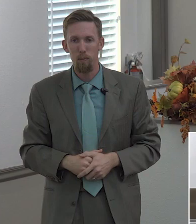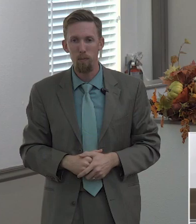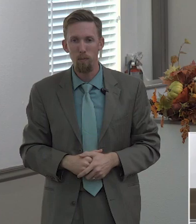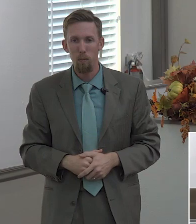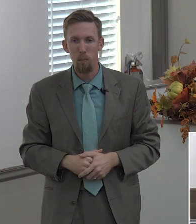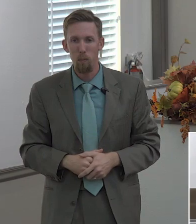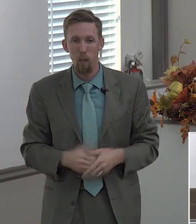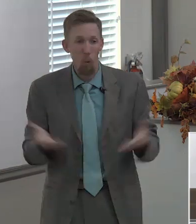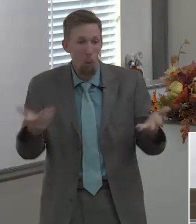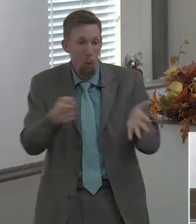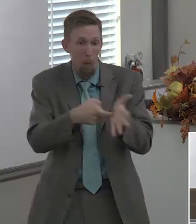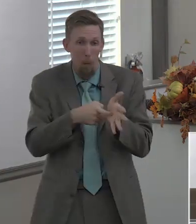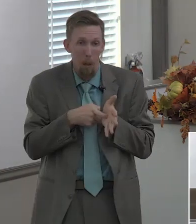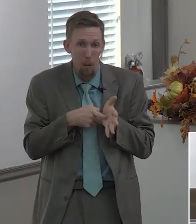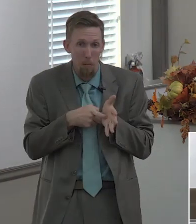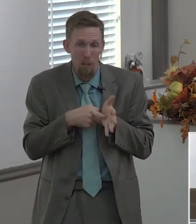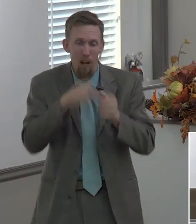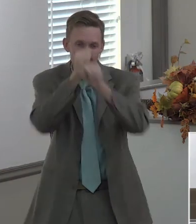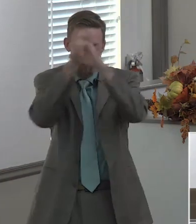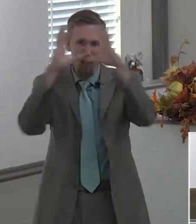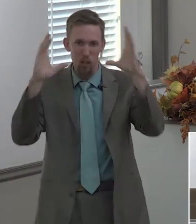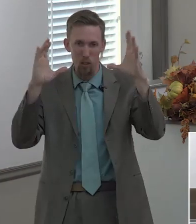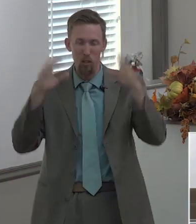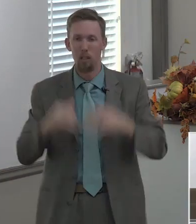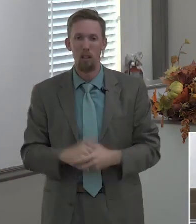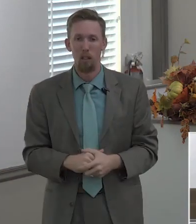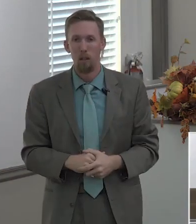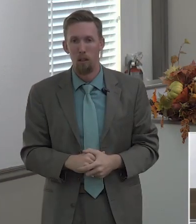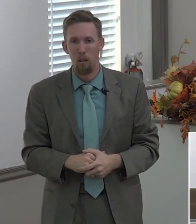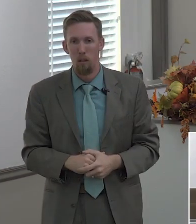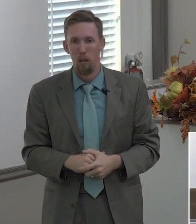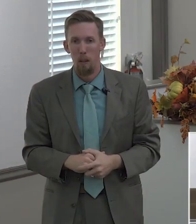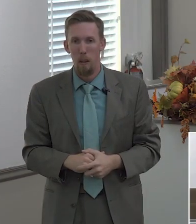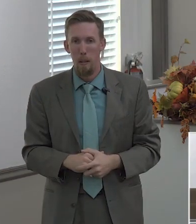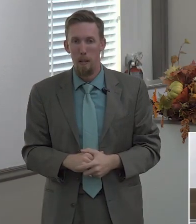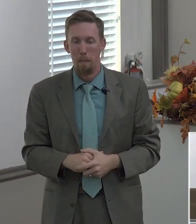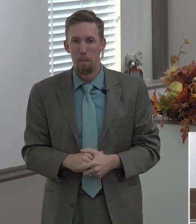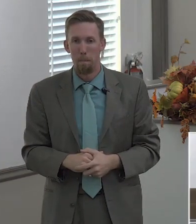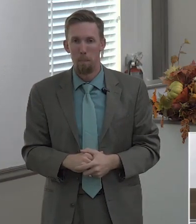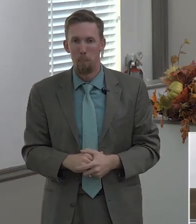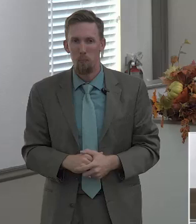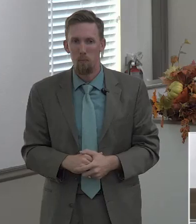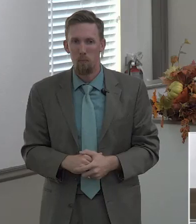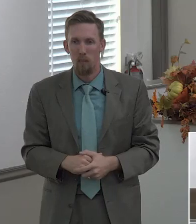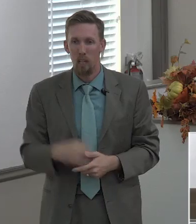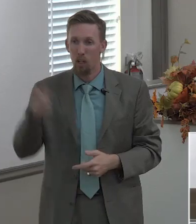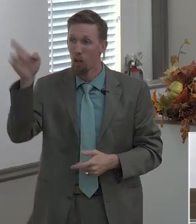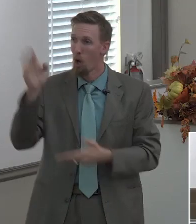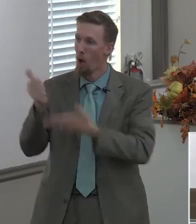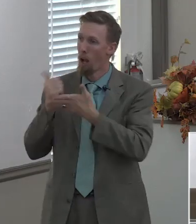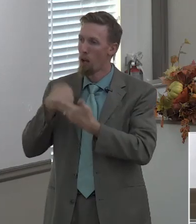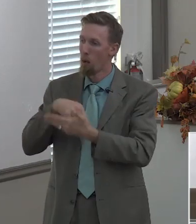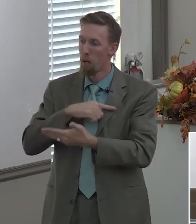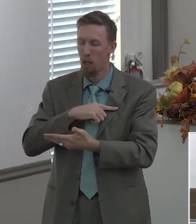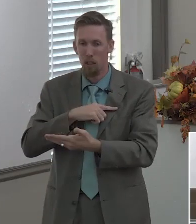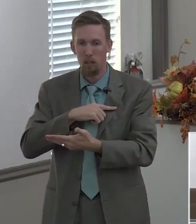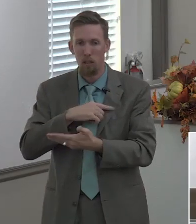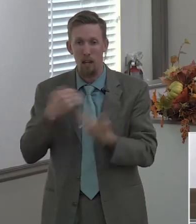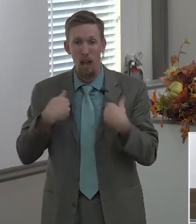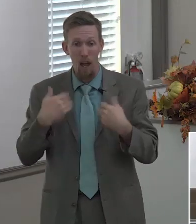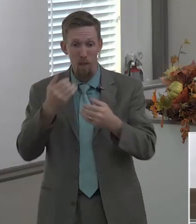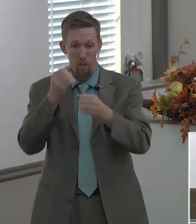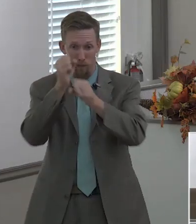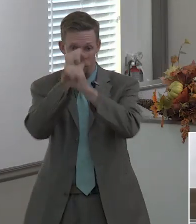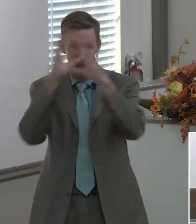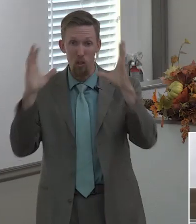what will it take it will take vision it will take vision god help us to have